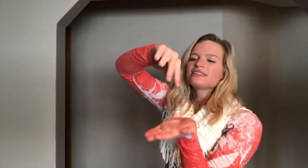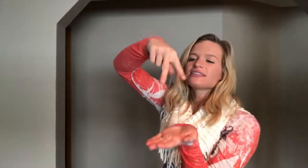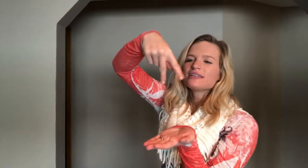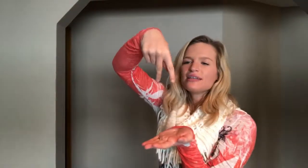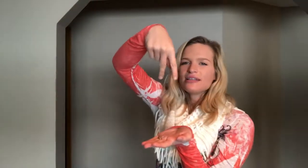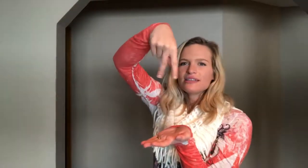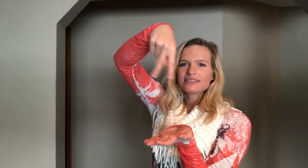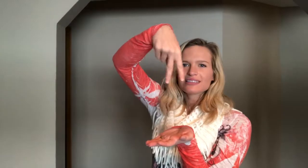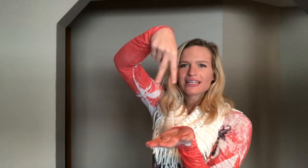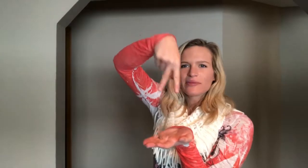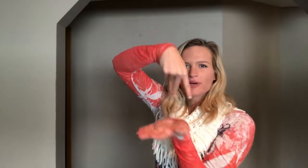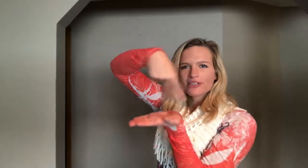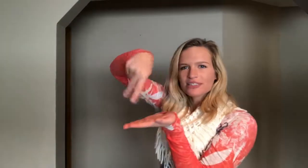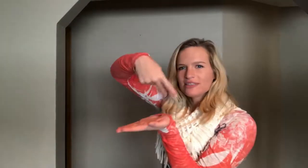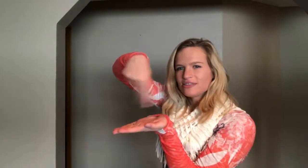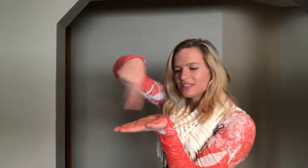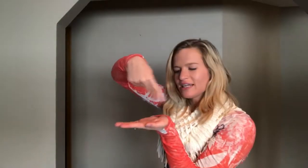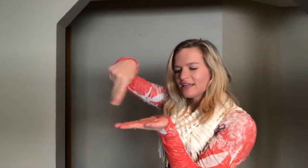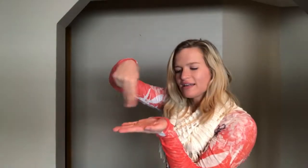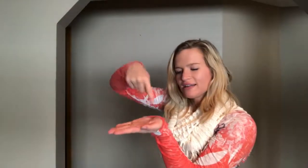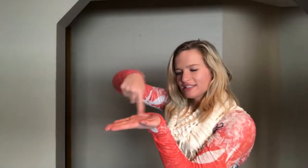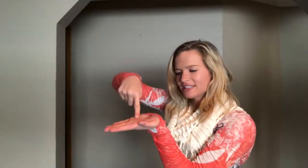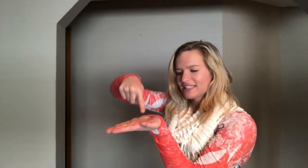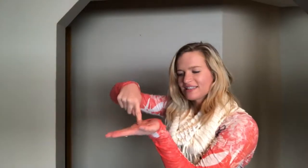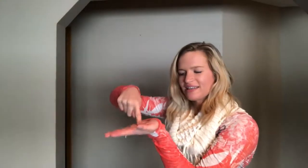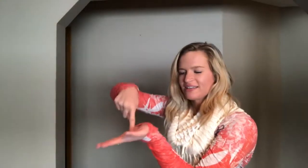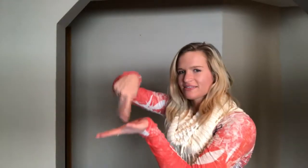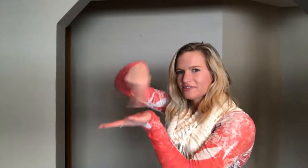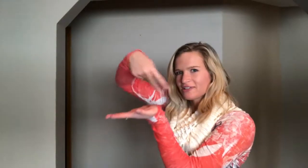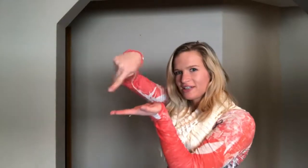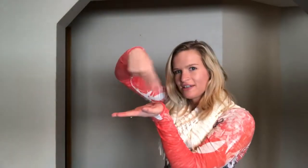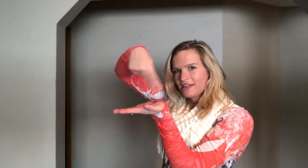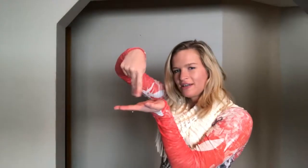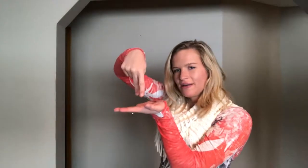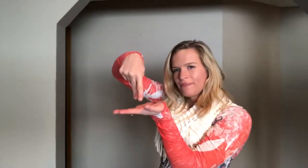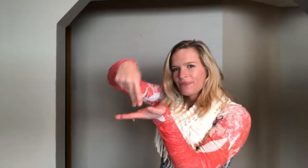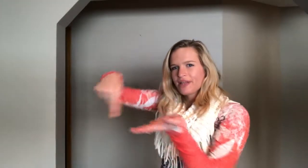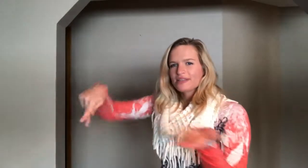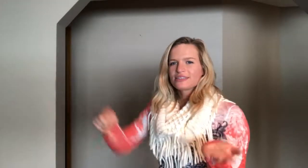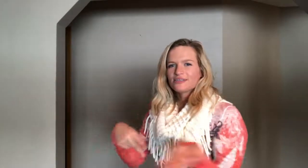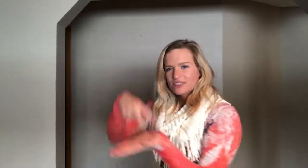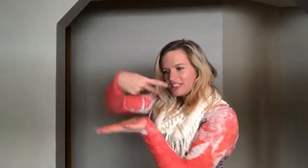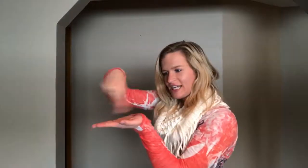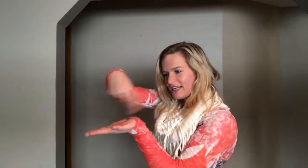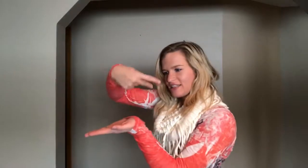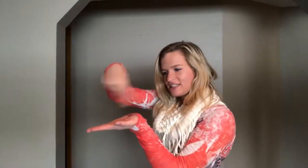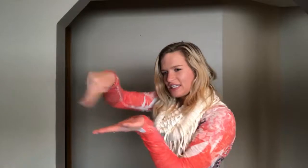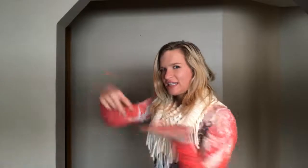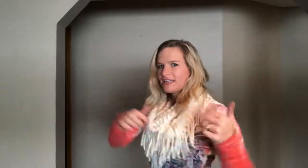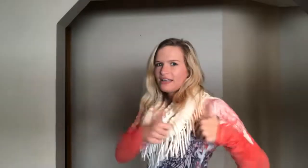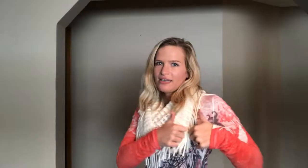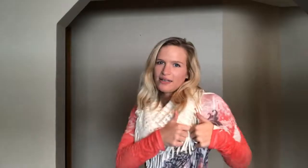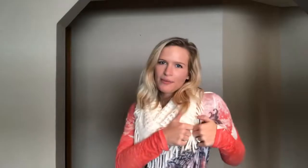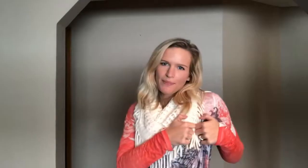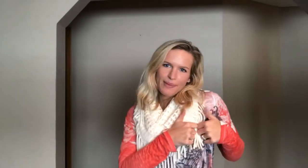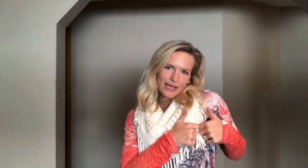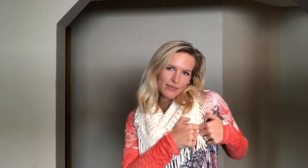it's. This is like a person. You shake it. And this is like the dance floor. So shake it. Shake it. Baby.